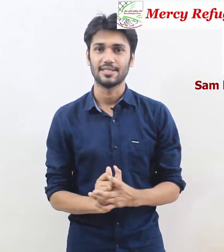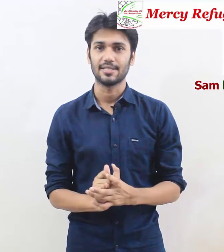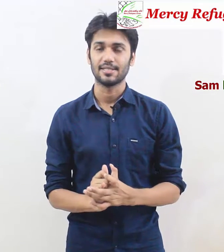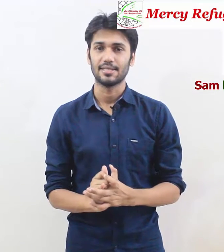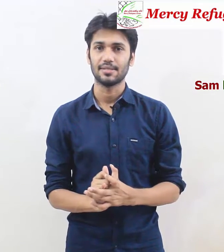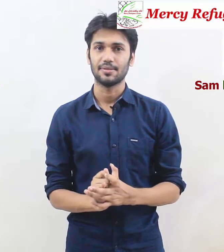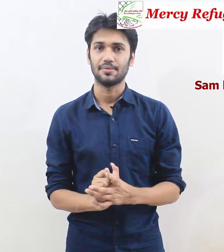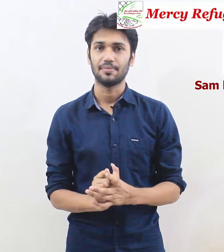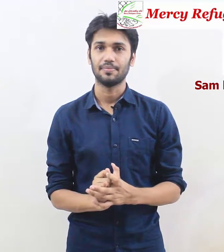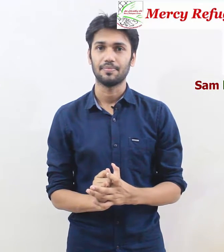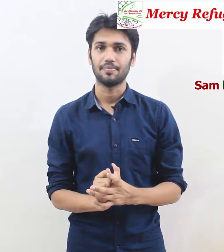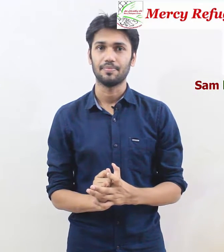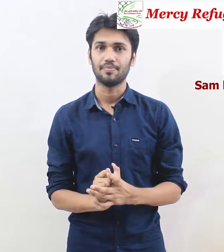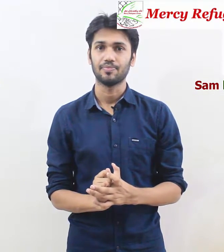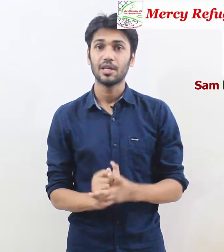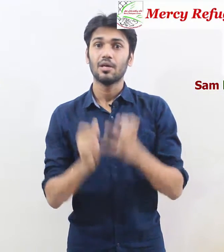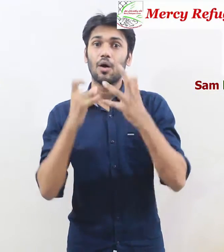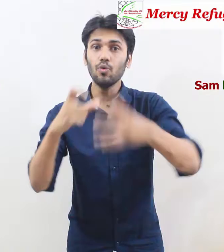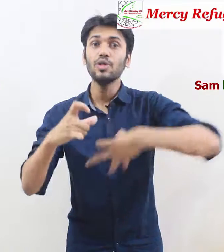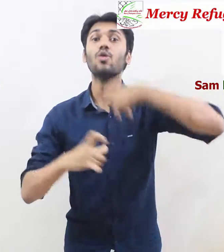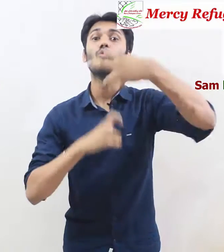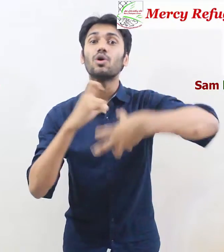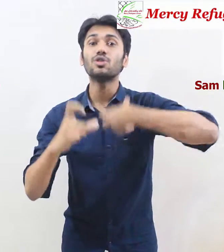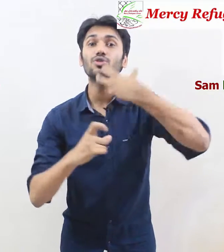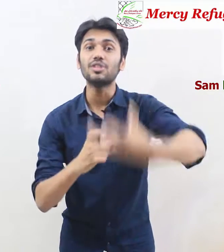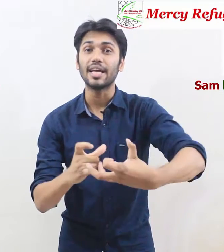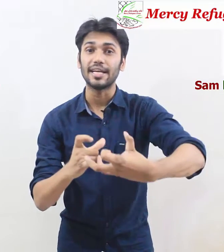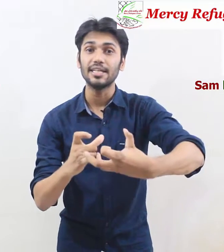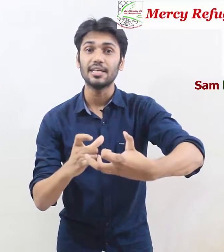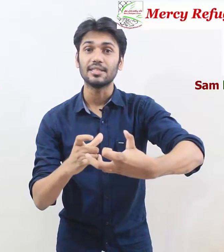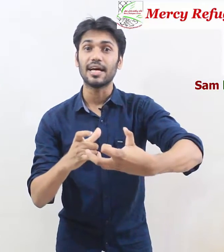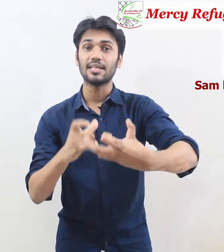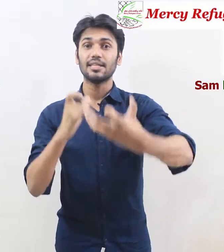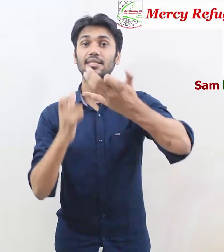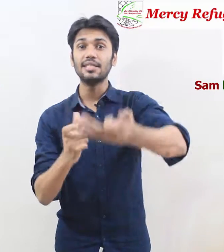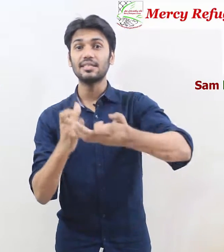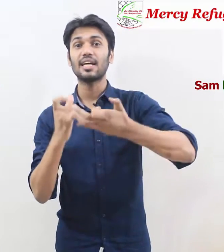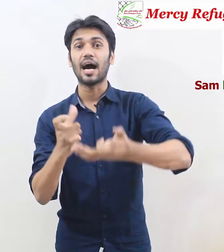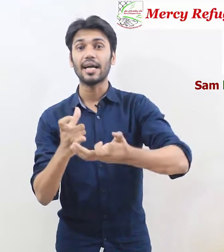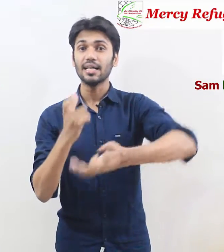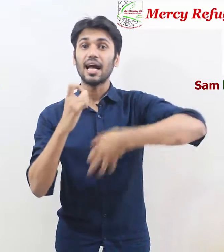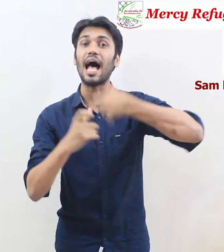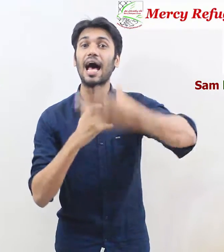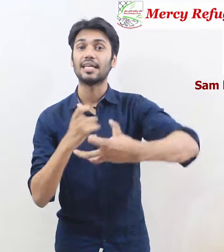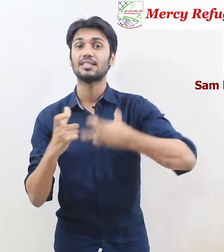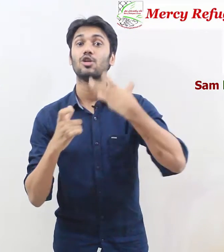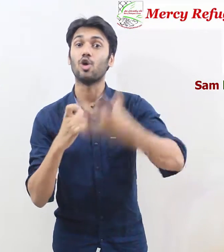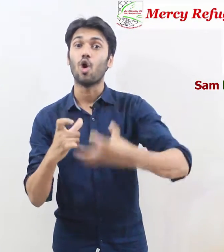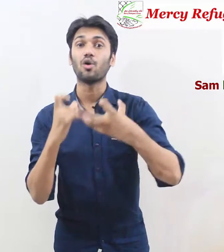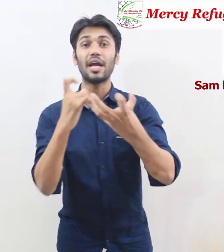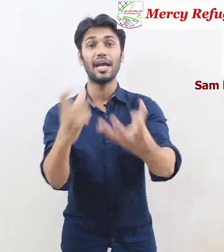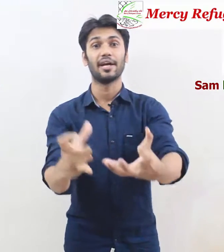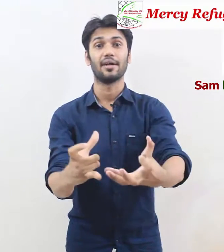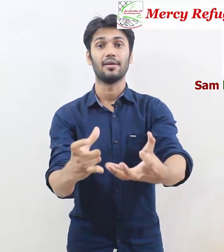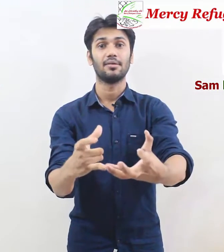we want to say that this guy has long hair